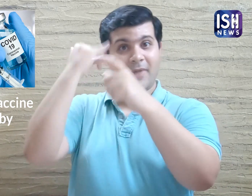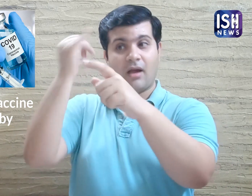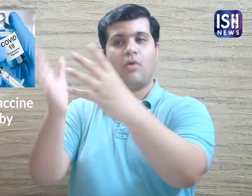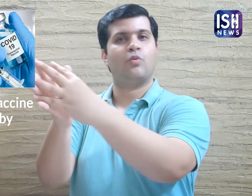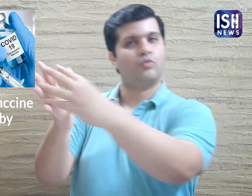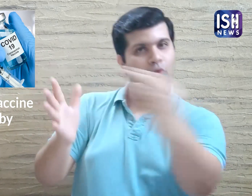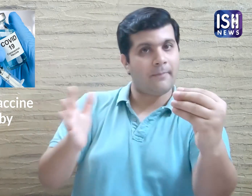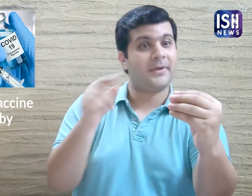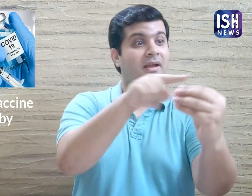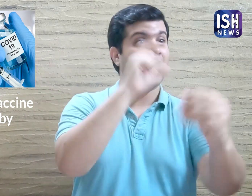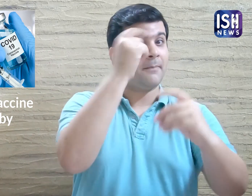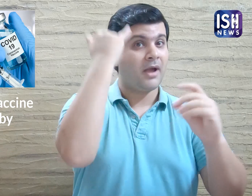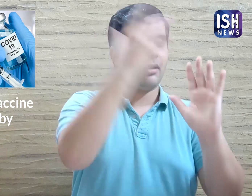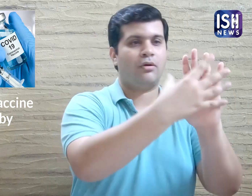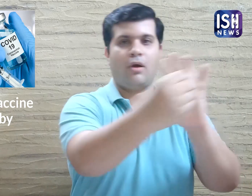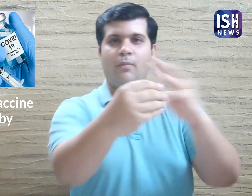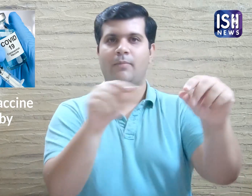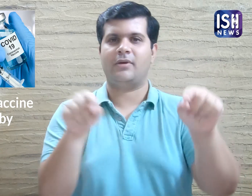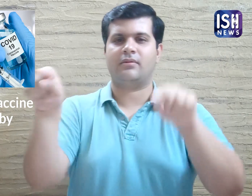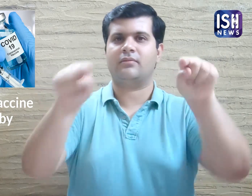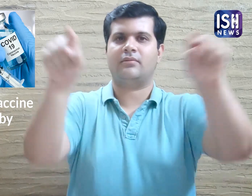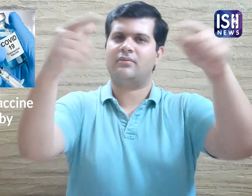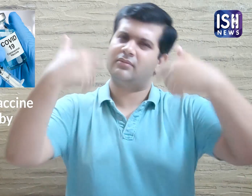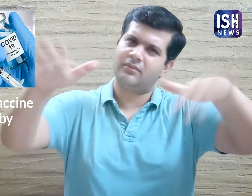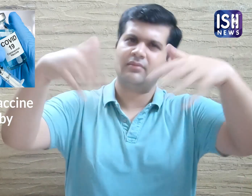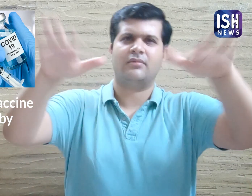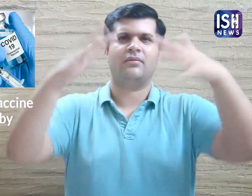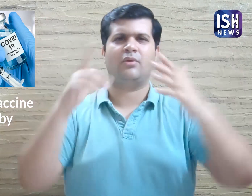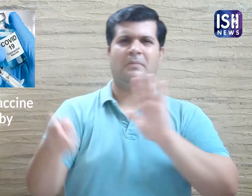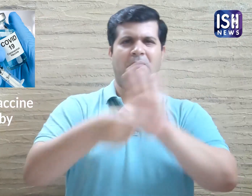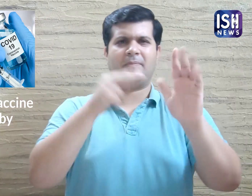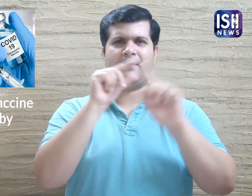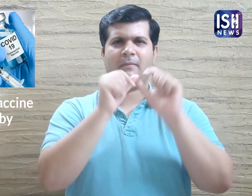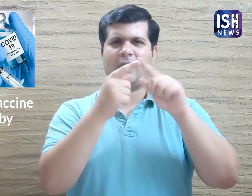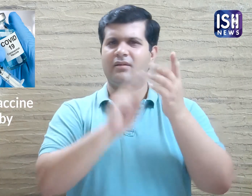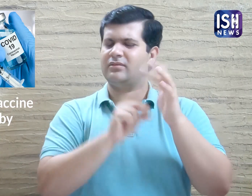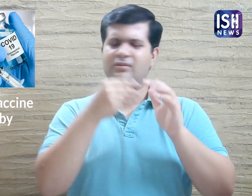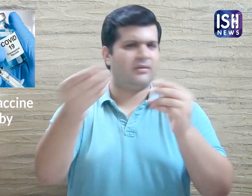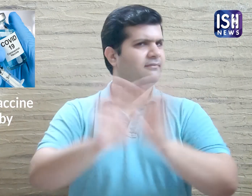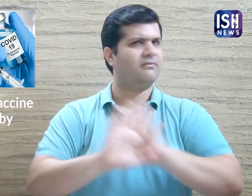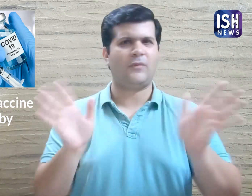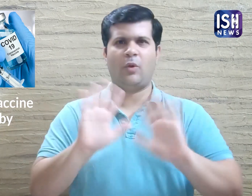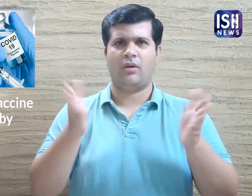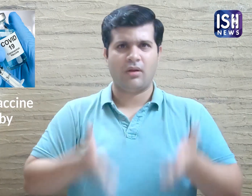If another company makes the vaccine, they must not patent it, as the virus has spread all over the world.